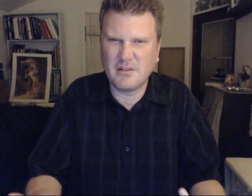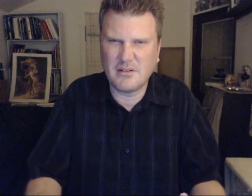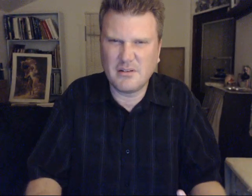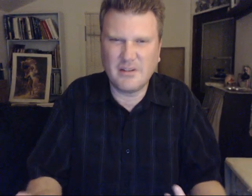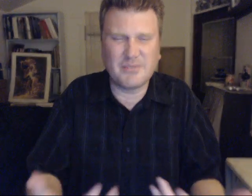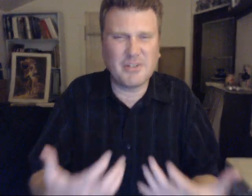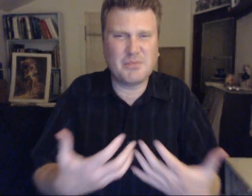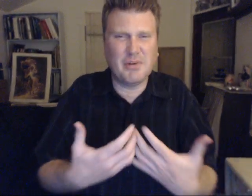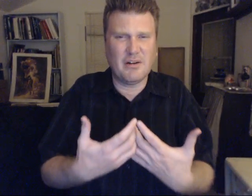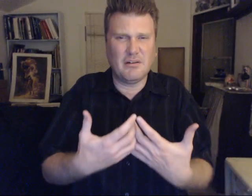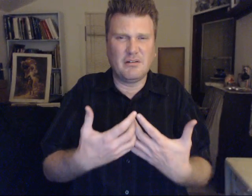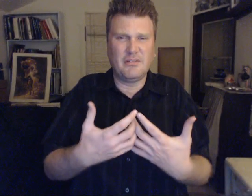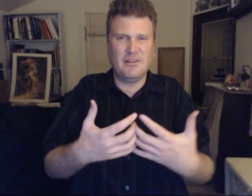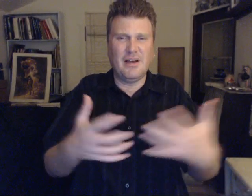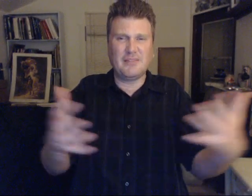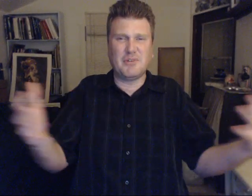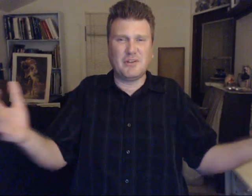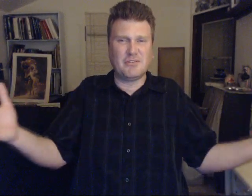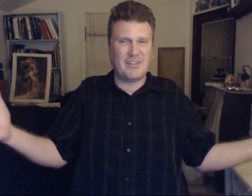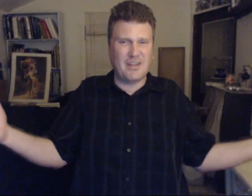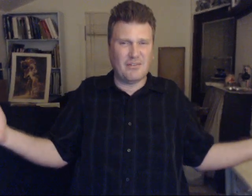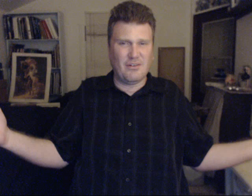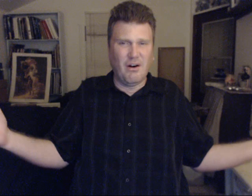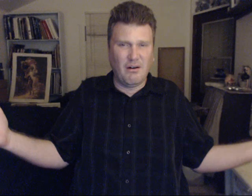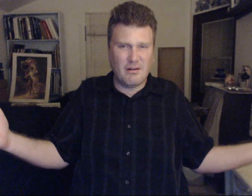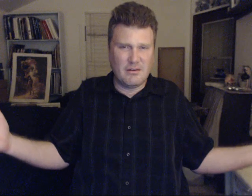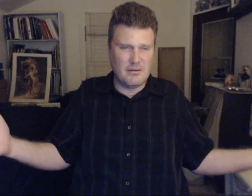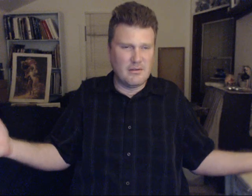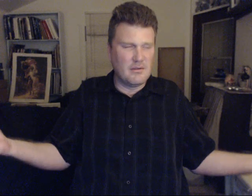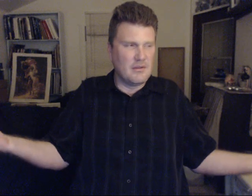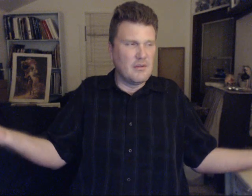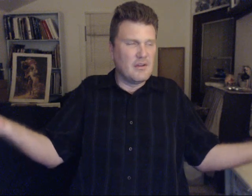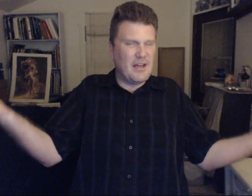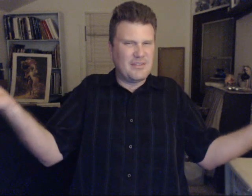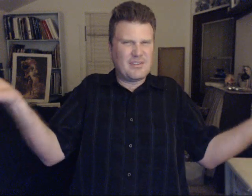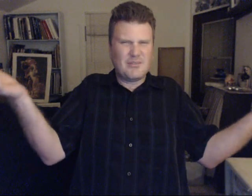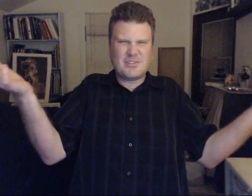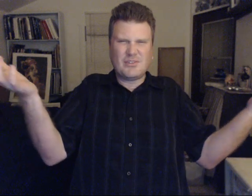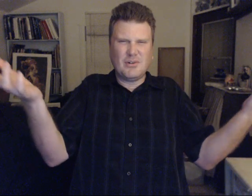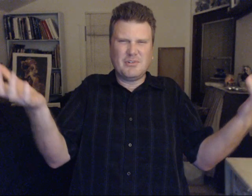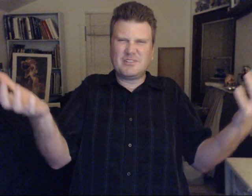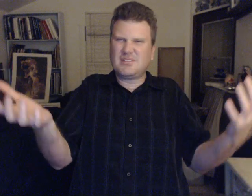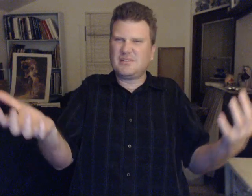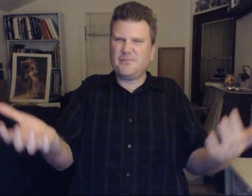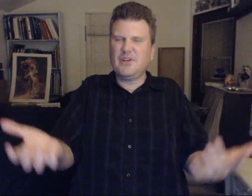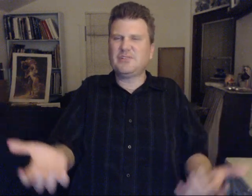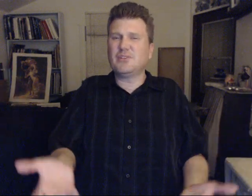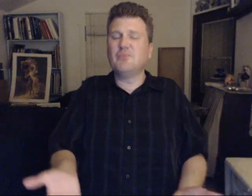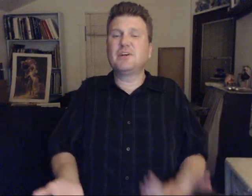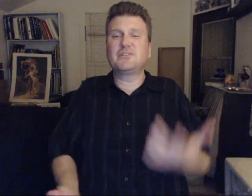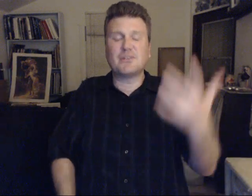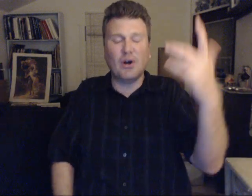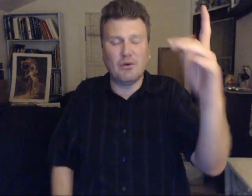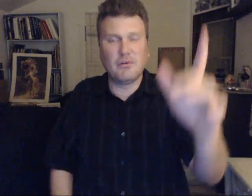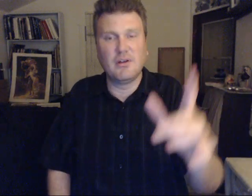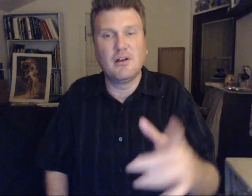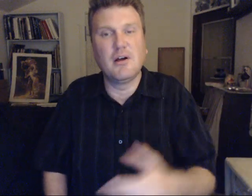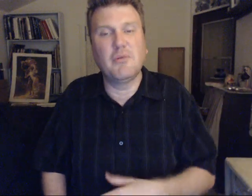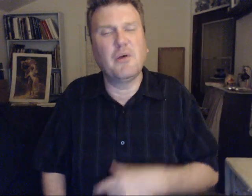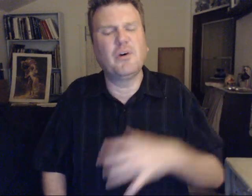Is much better. Than not being. Together at all. As some still. But. There's still much to go. But. Once